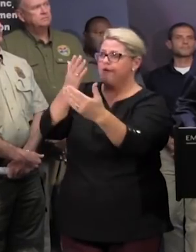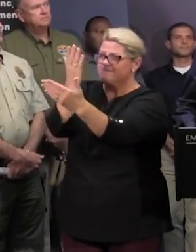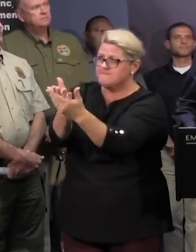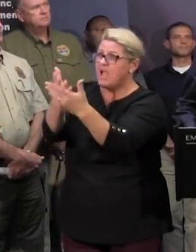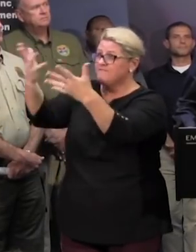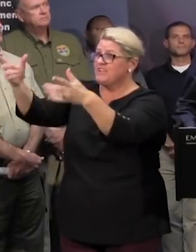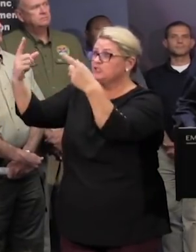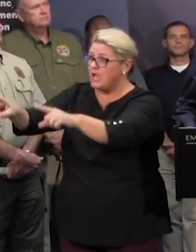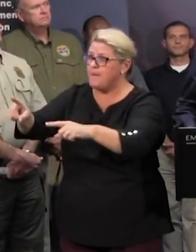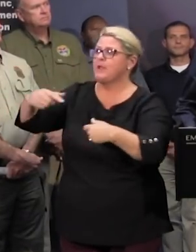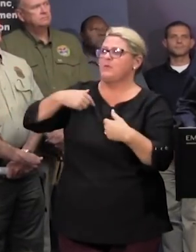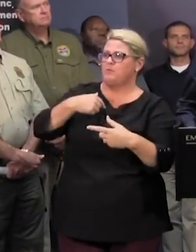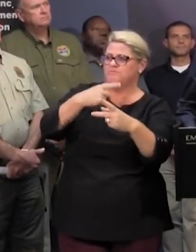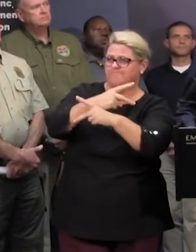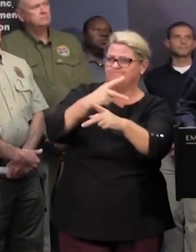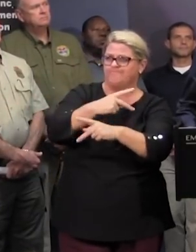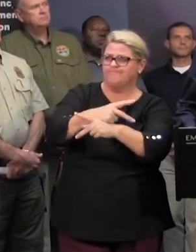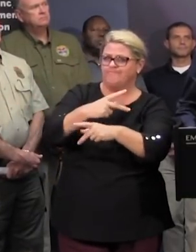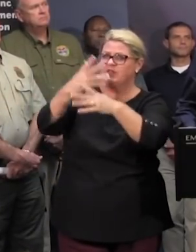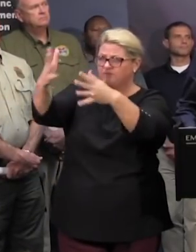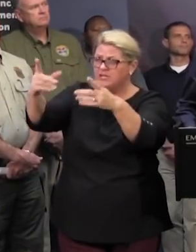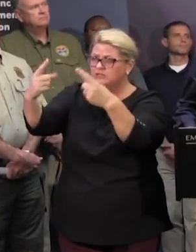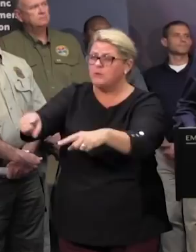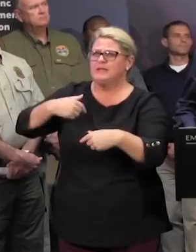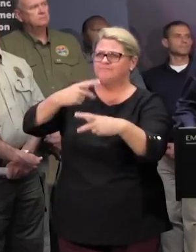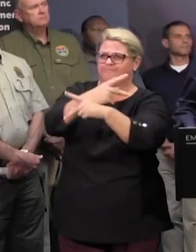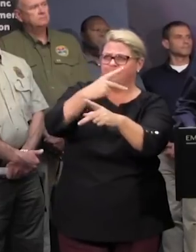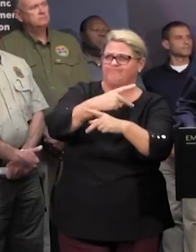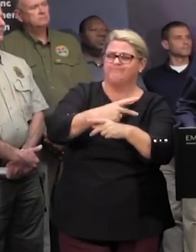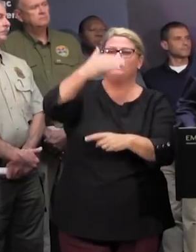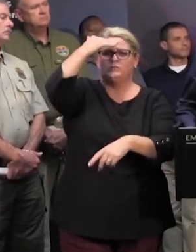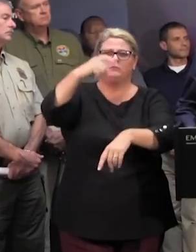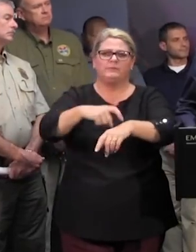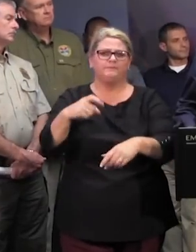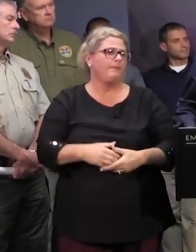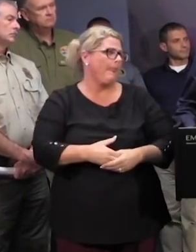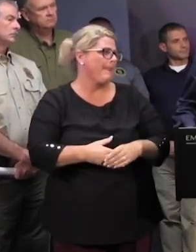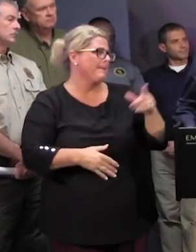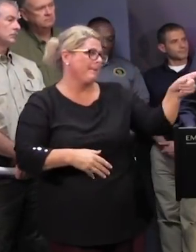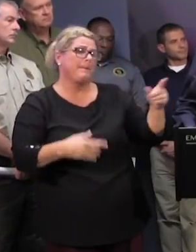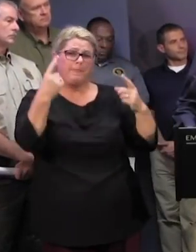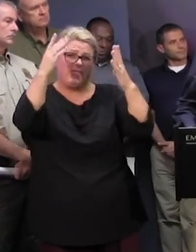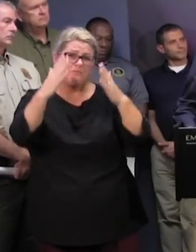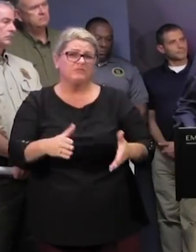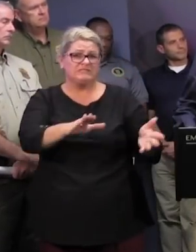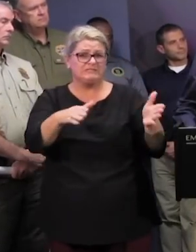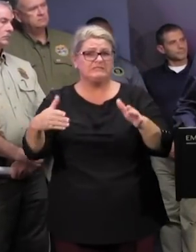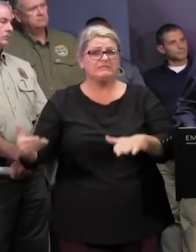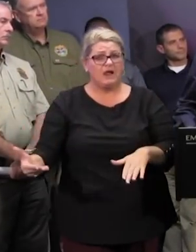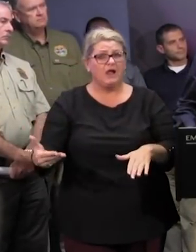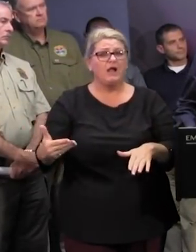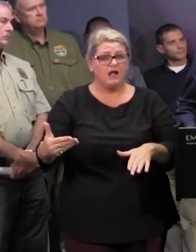of the local authorities as well as as others governor now that we've had the first fatality would you say being on the